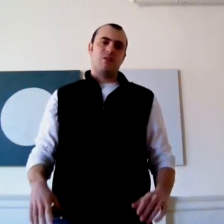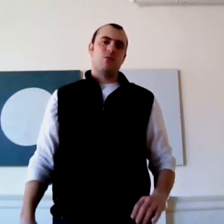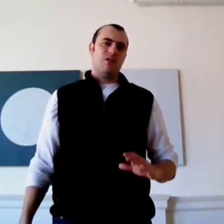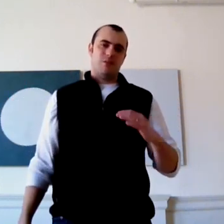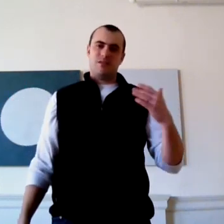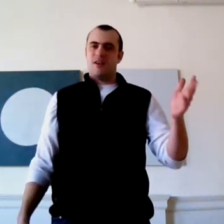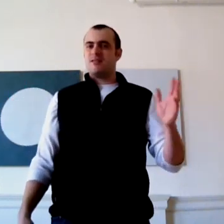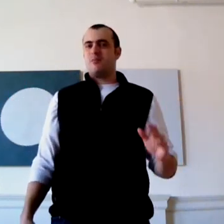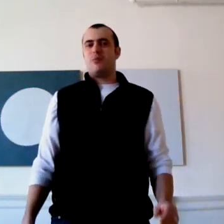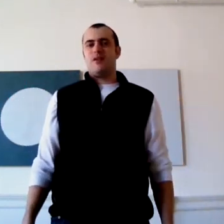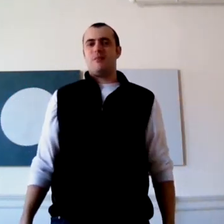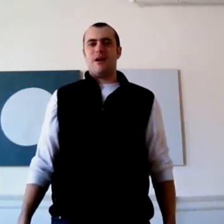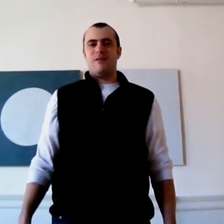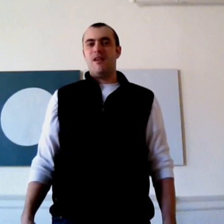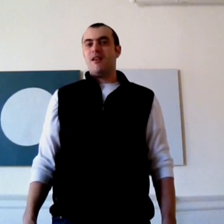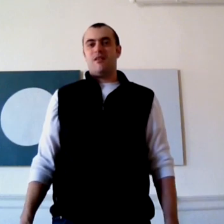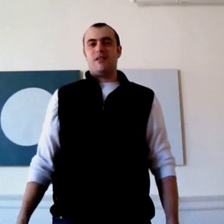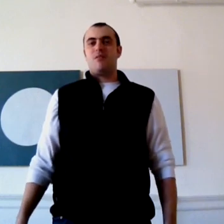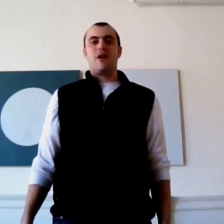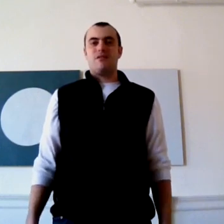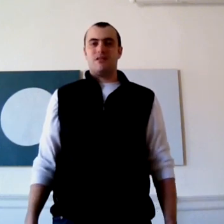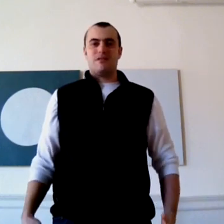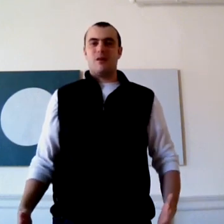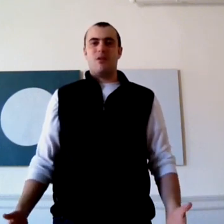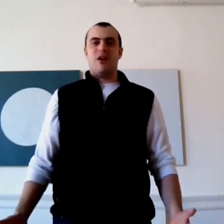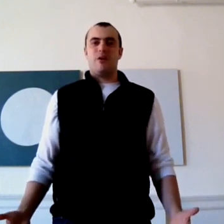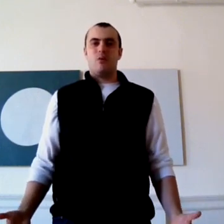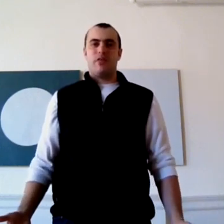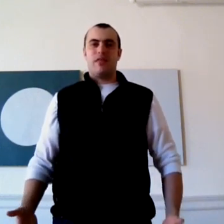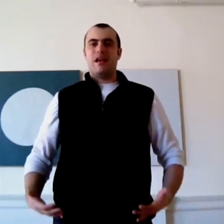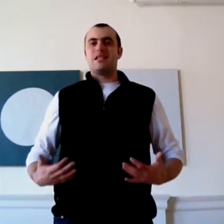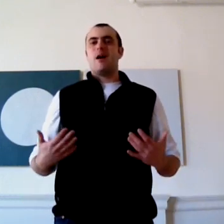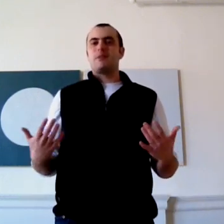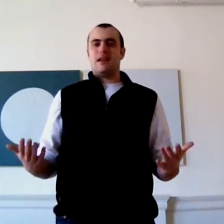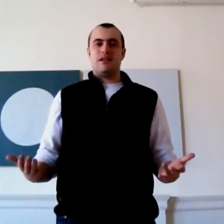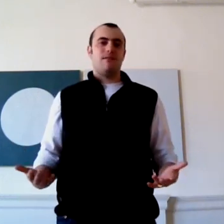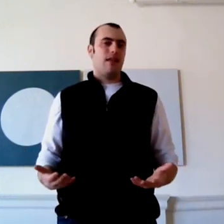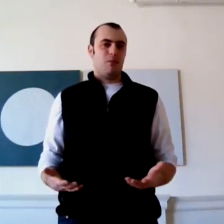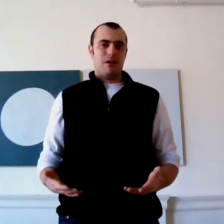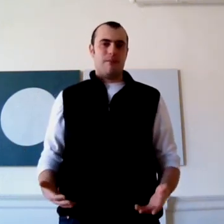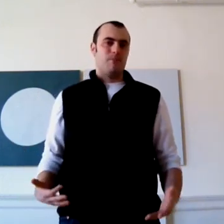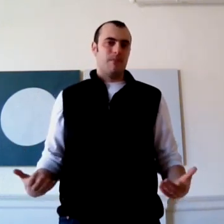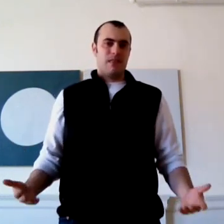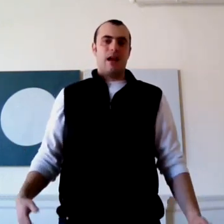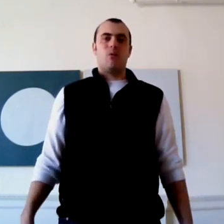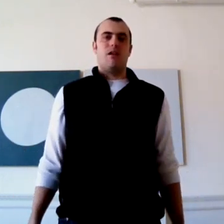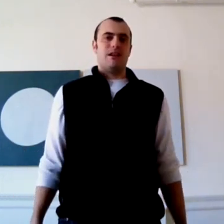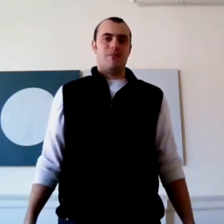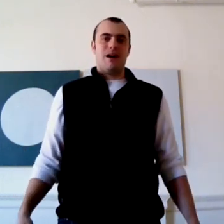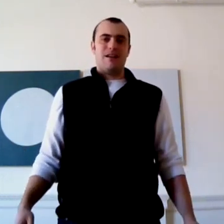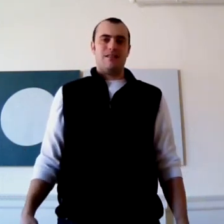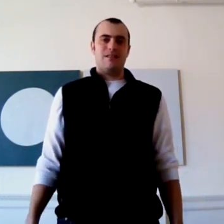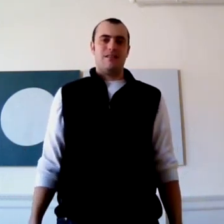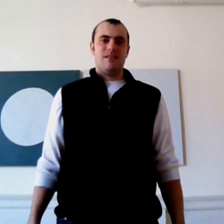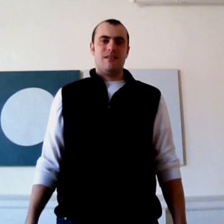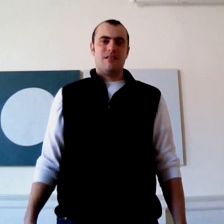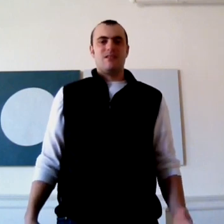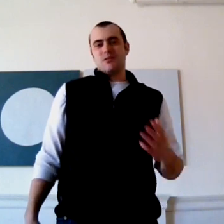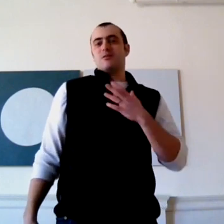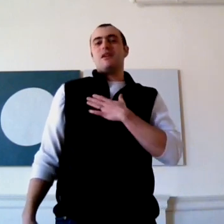cool. And we'll talk at some point about all the other benefits that go along with adopting and developing that quality of mind. So to me,